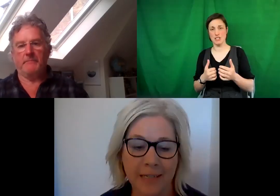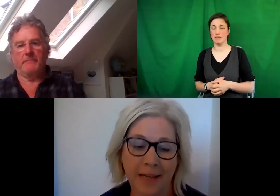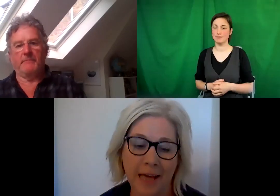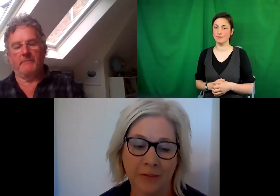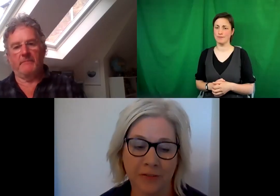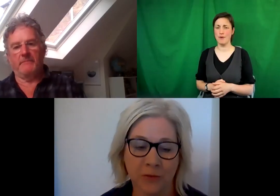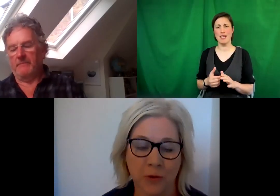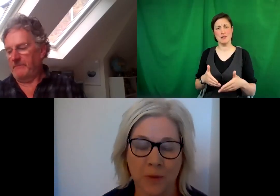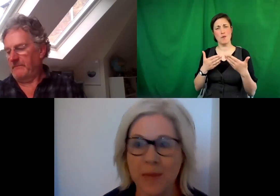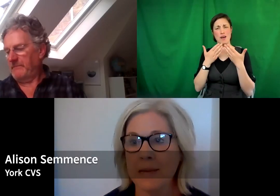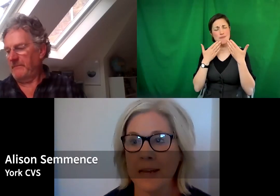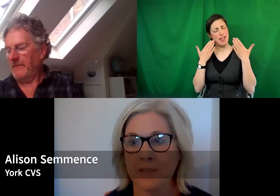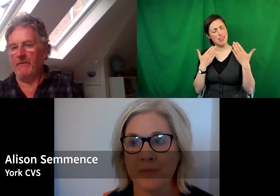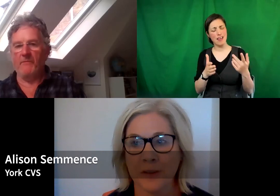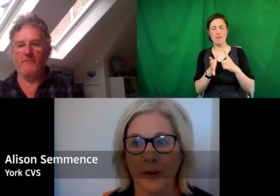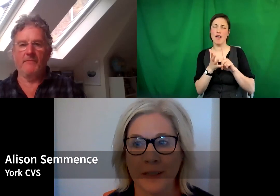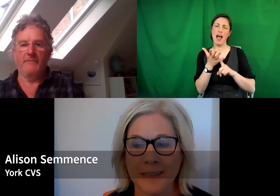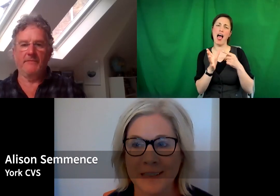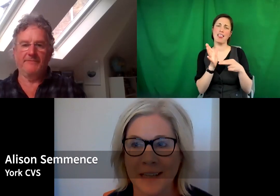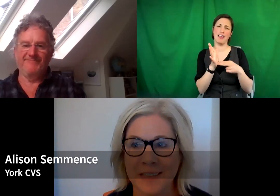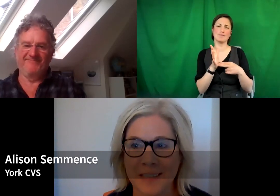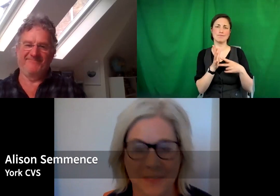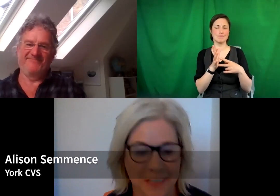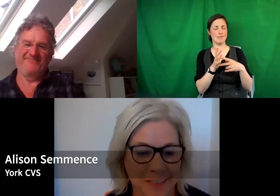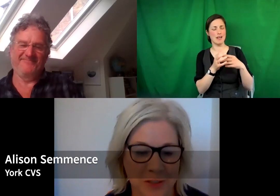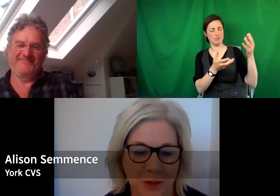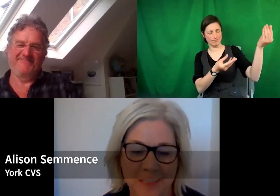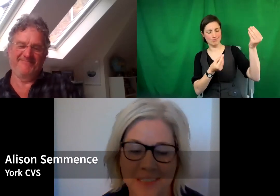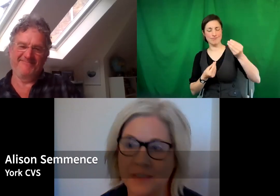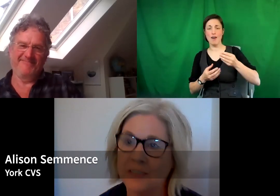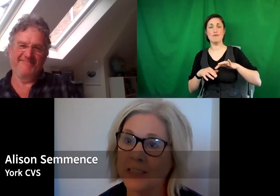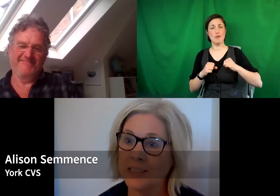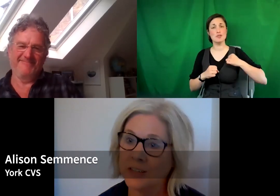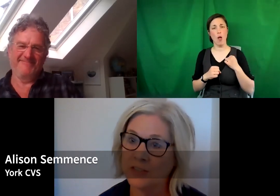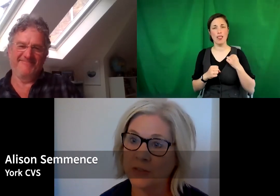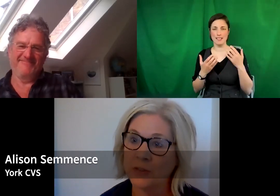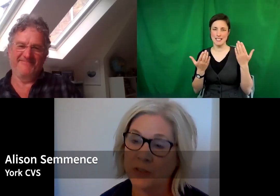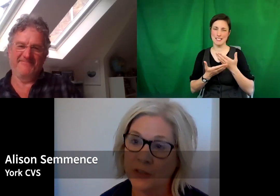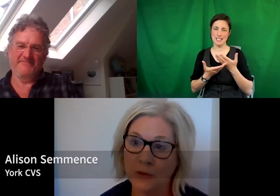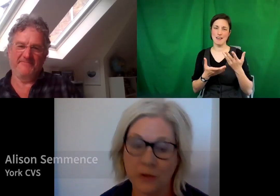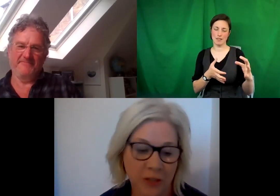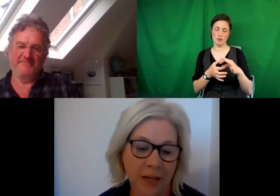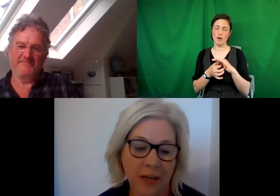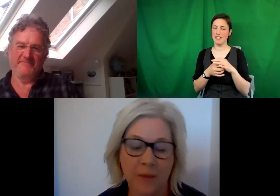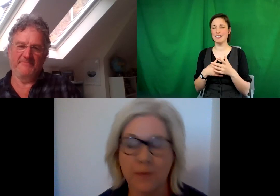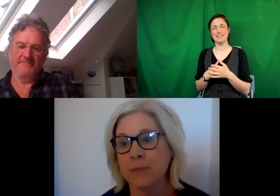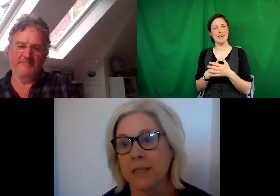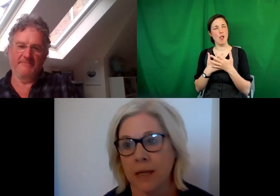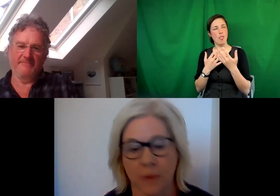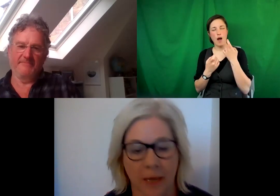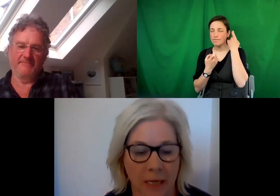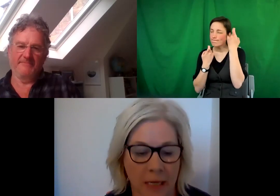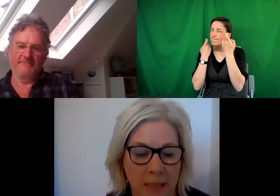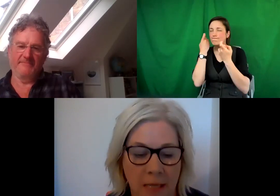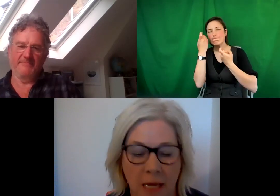I'd like to thank Alan for beaming in from Scotland this evening to join us and giving us such food for thought. My big